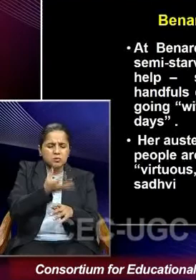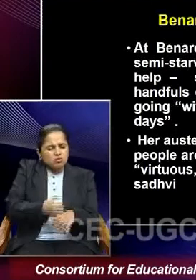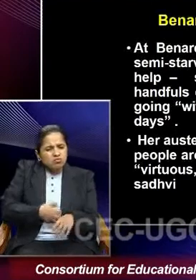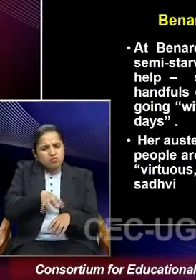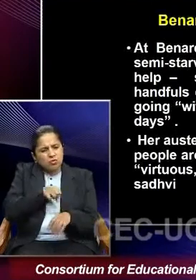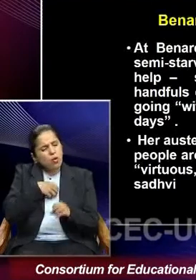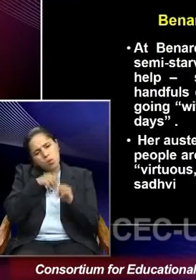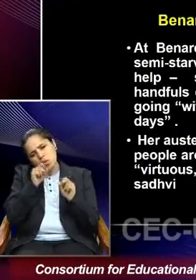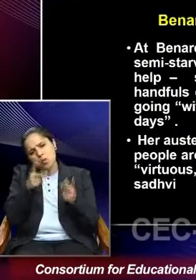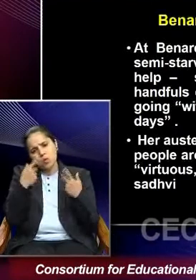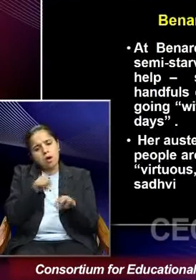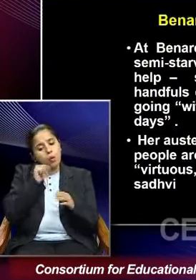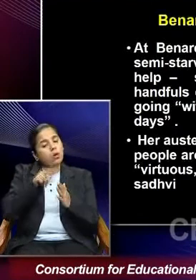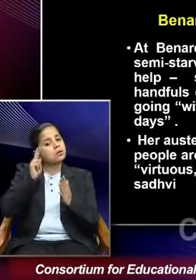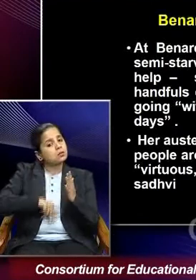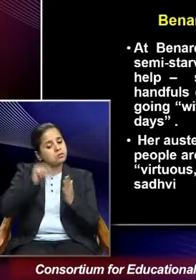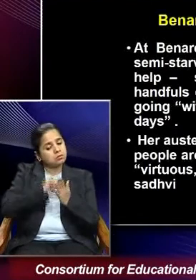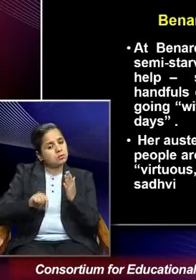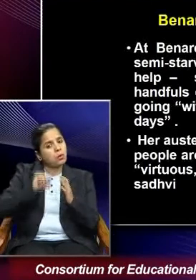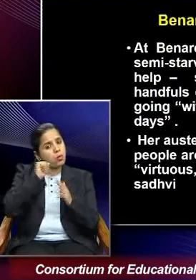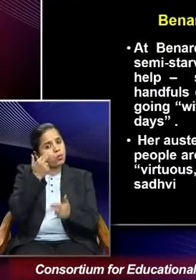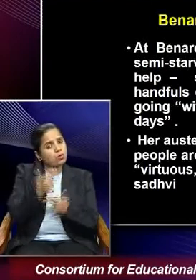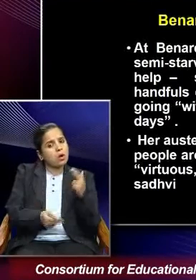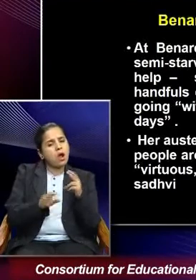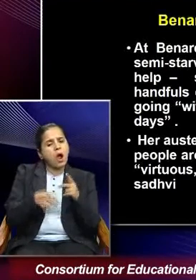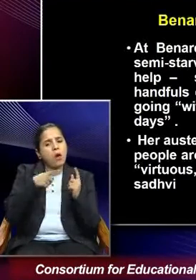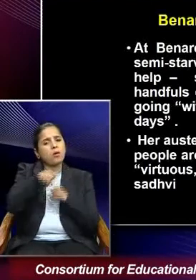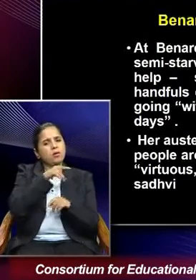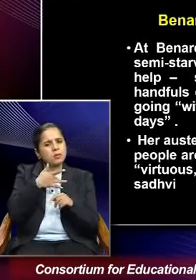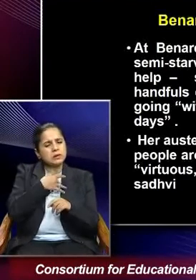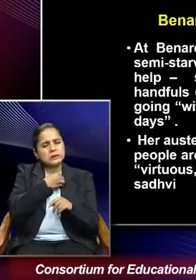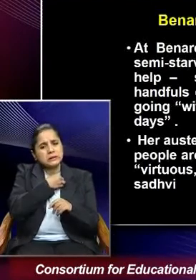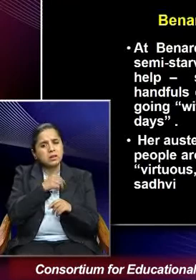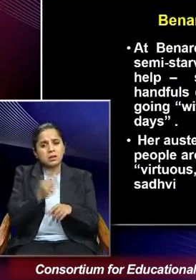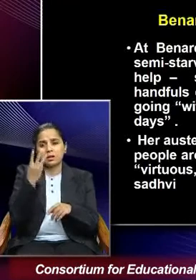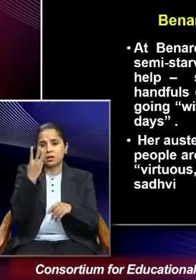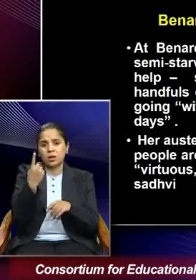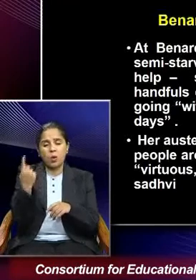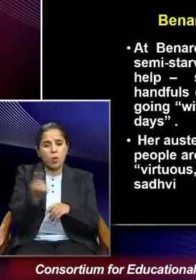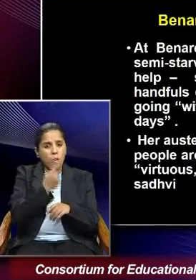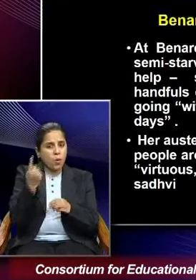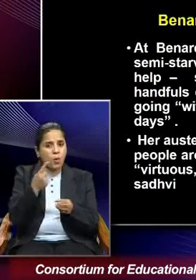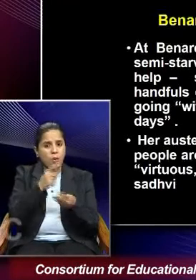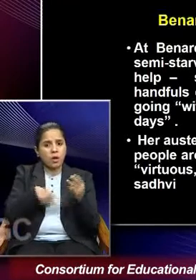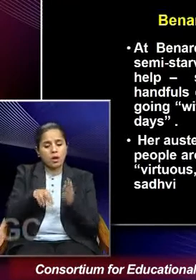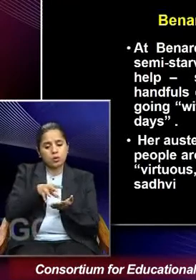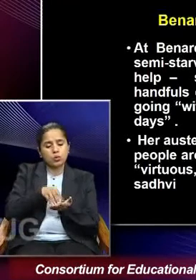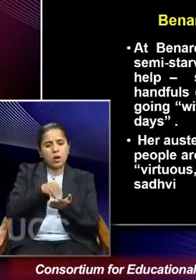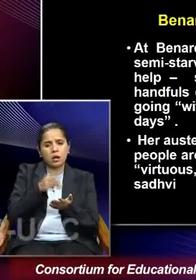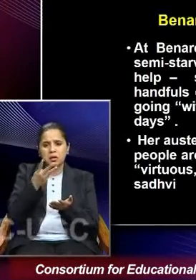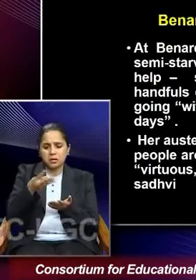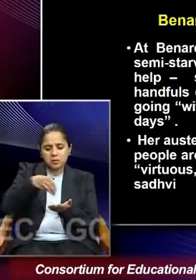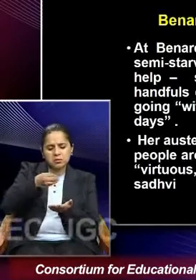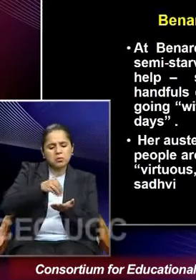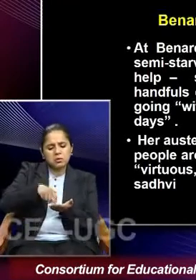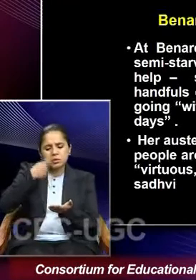in her autobiography that how she was subsisting on only three handfuls of rice with some